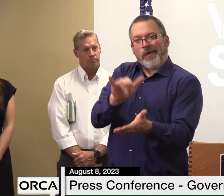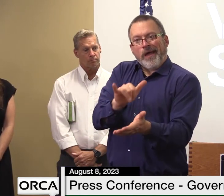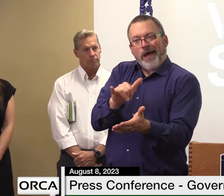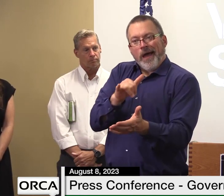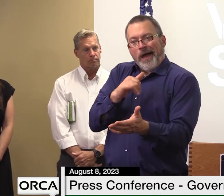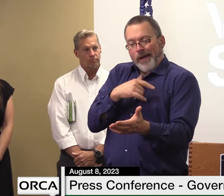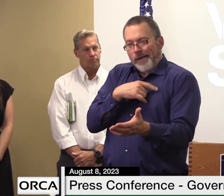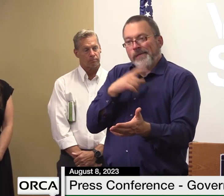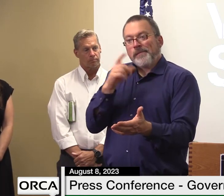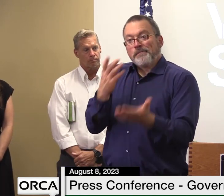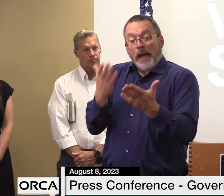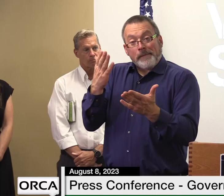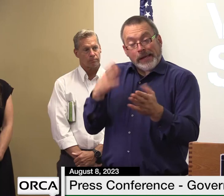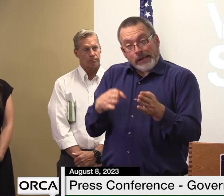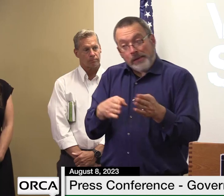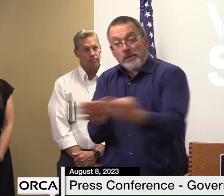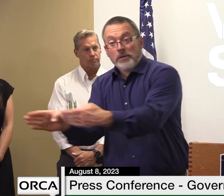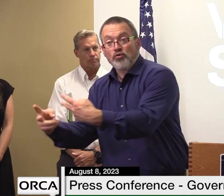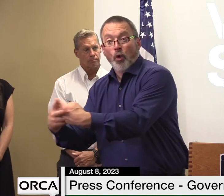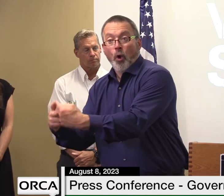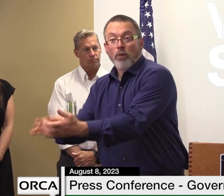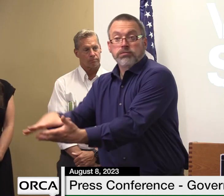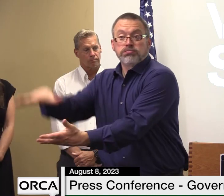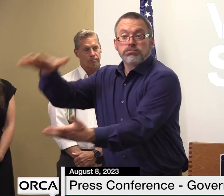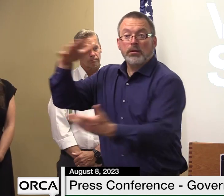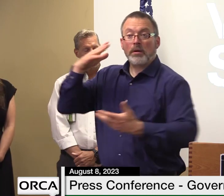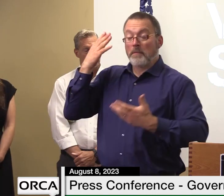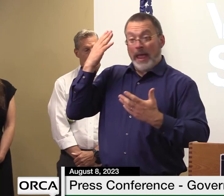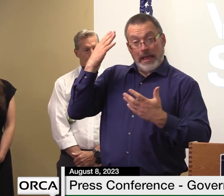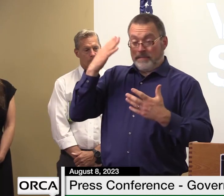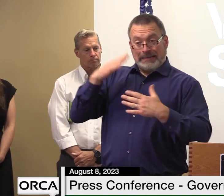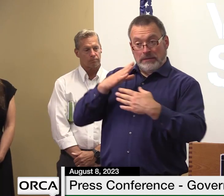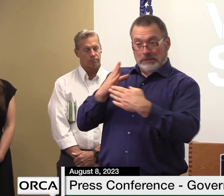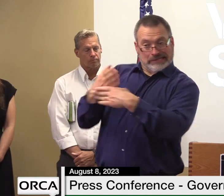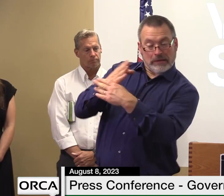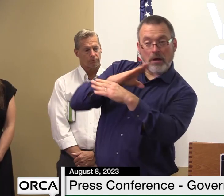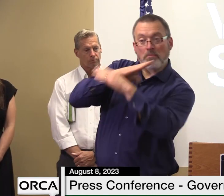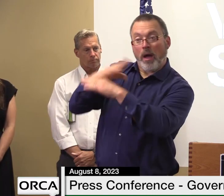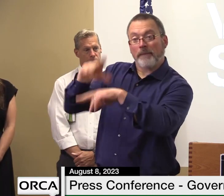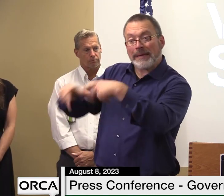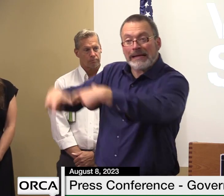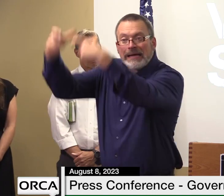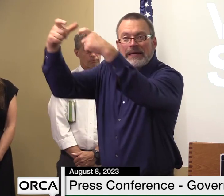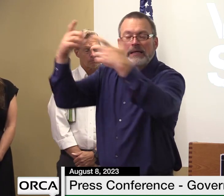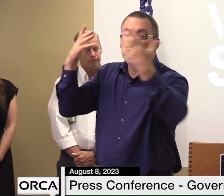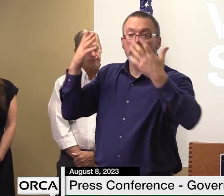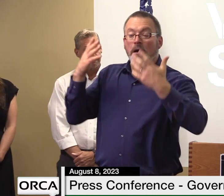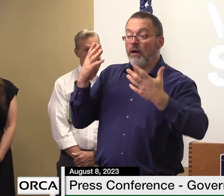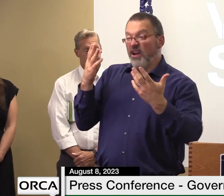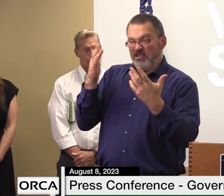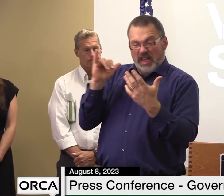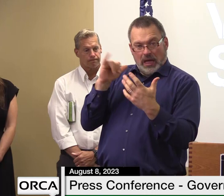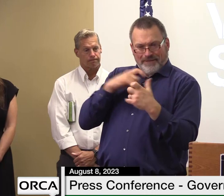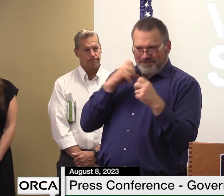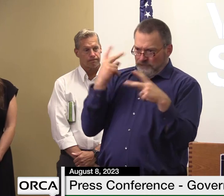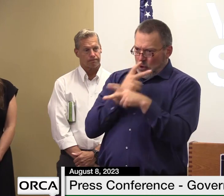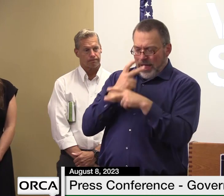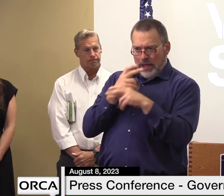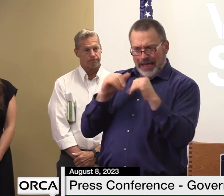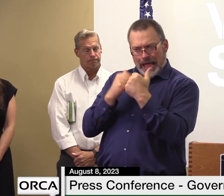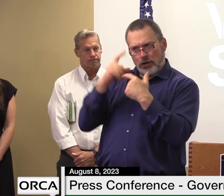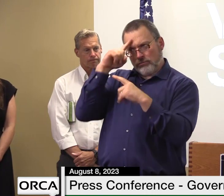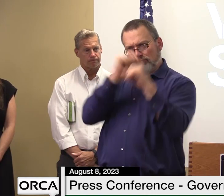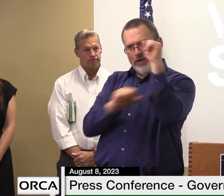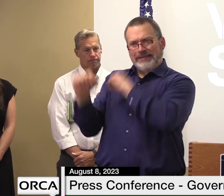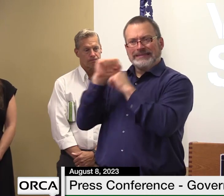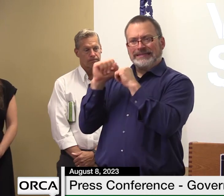as well as protecting buildings from future damage and and not building in areas